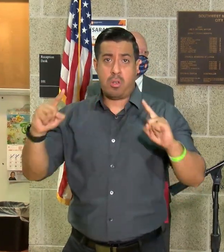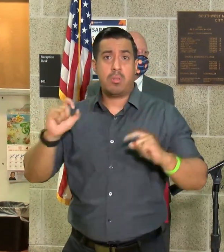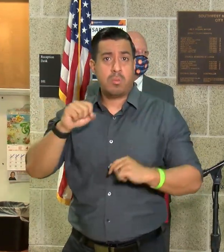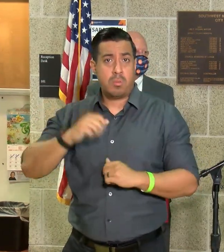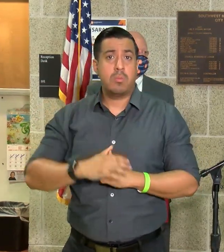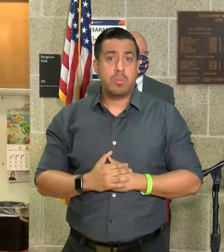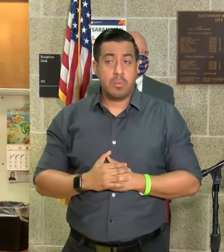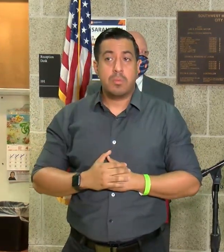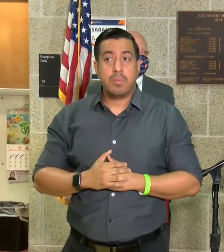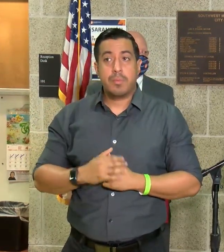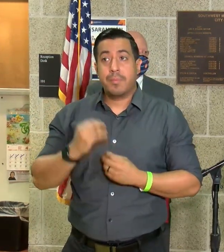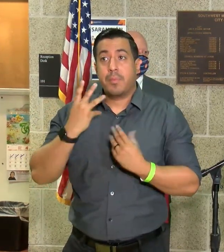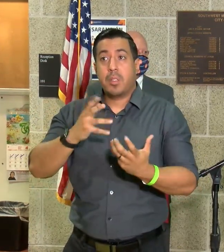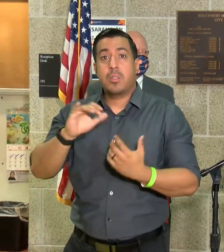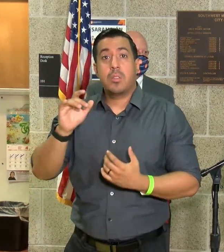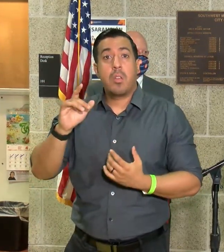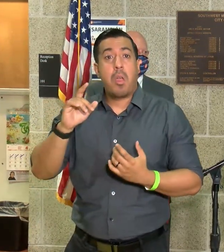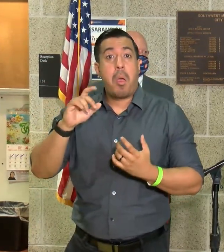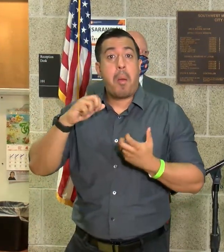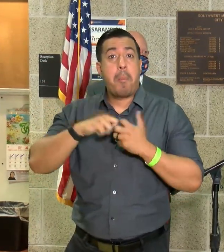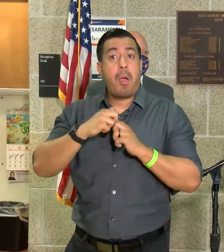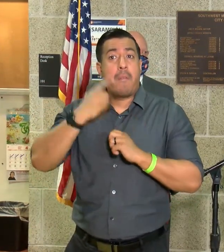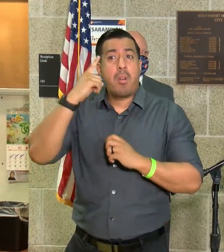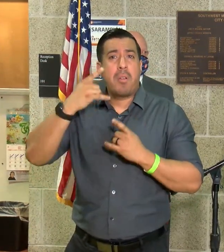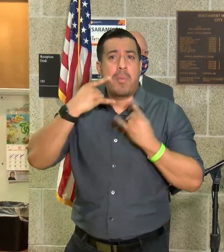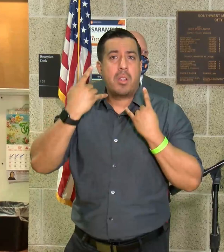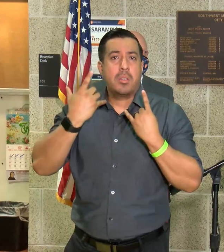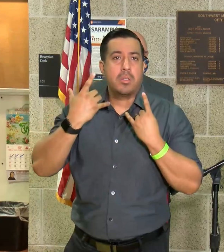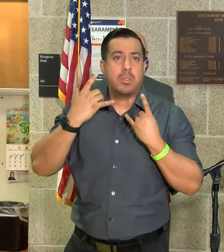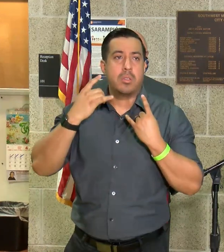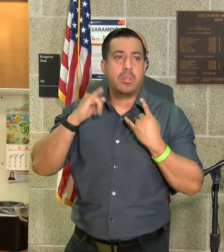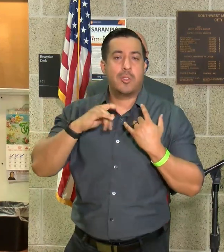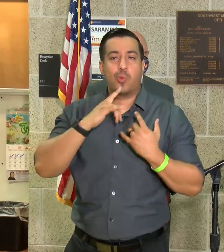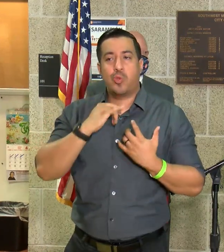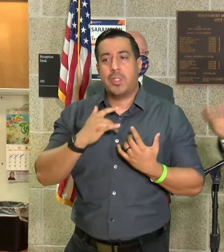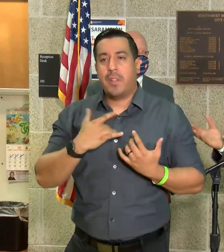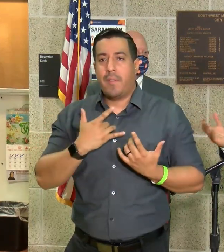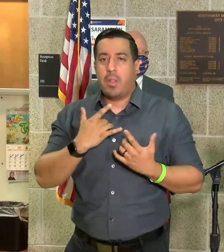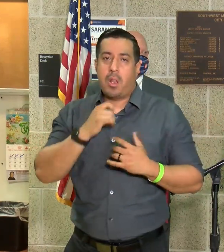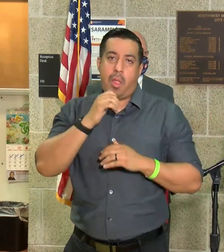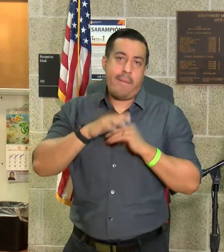And quite frankly, the only major problem for my mask is just the inconvenience.